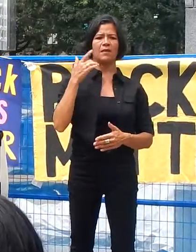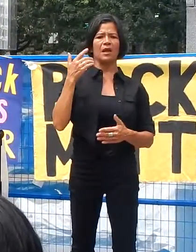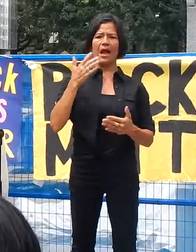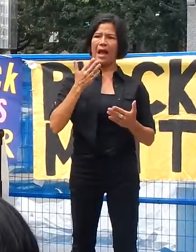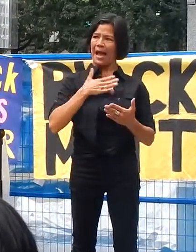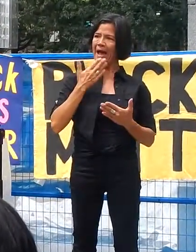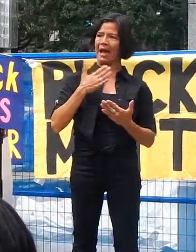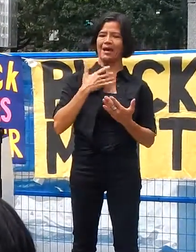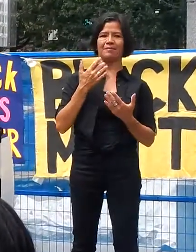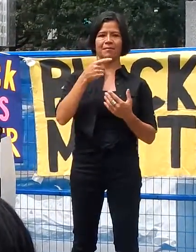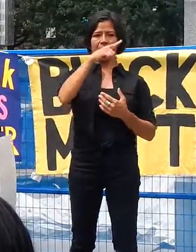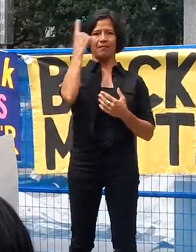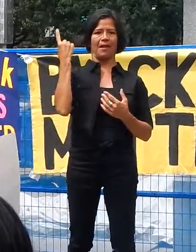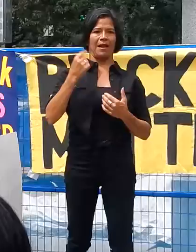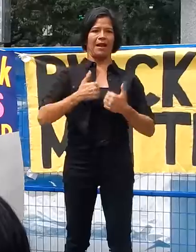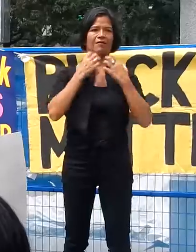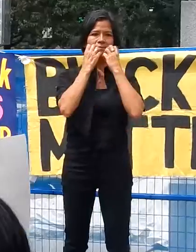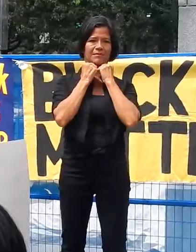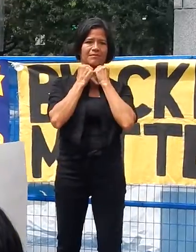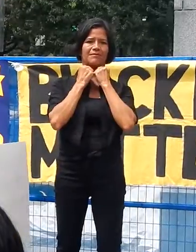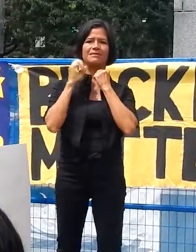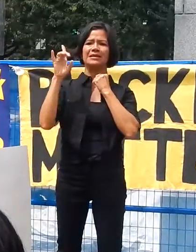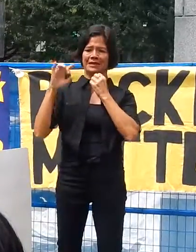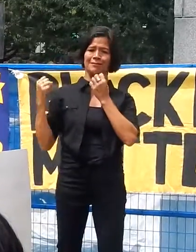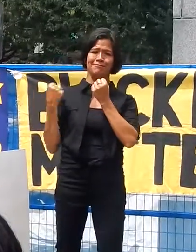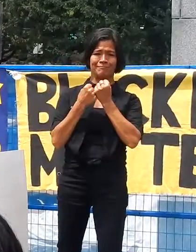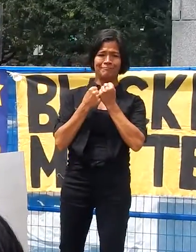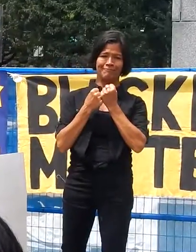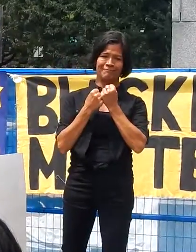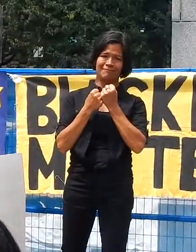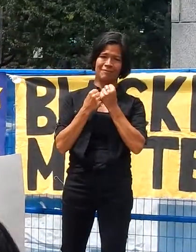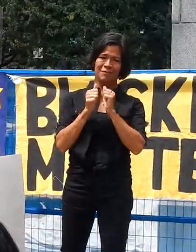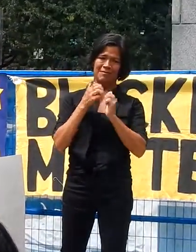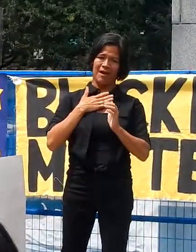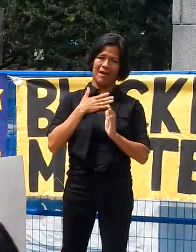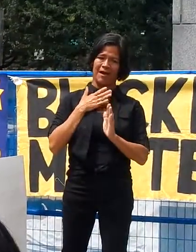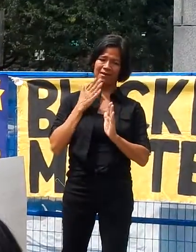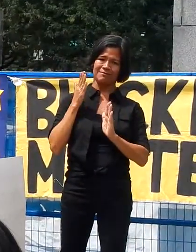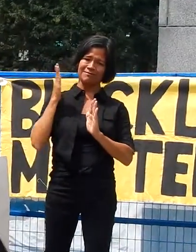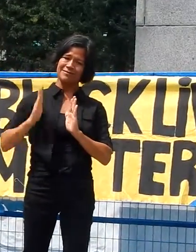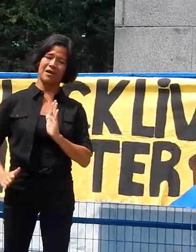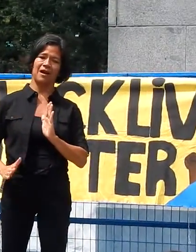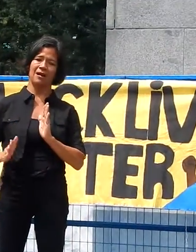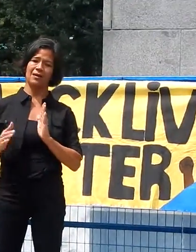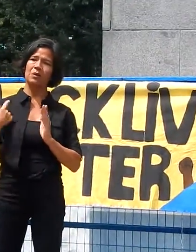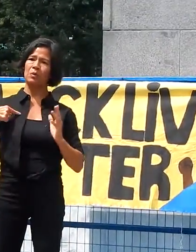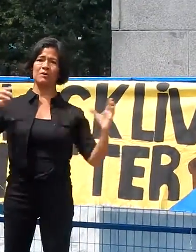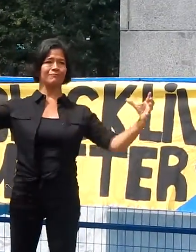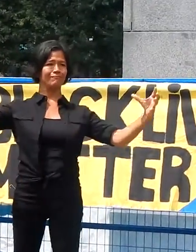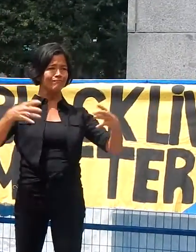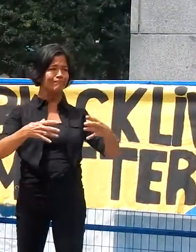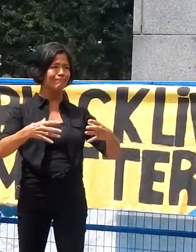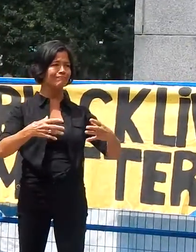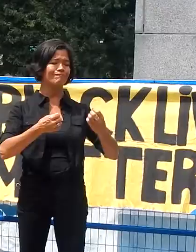Matter had to come by my side and hold me. Here we stand together as one.